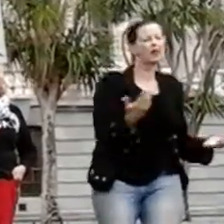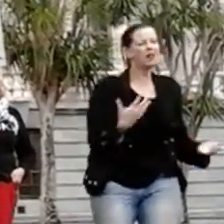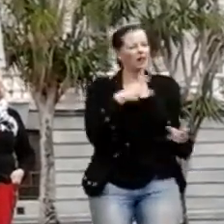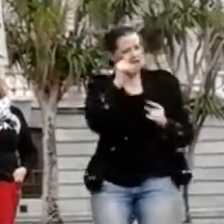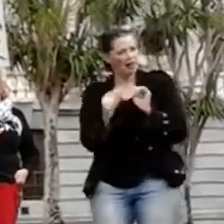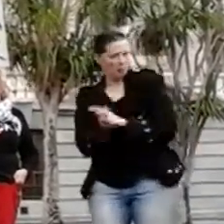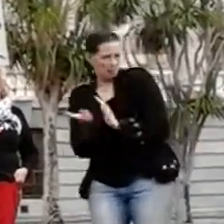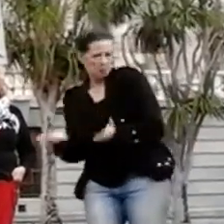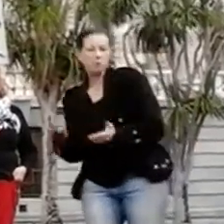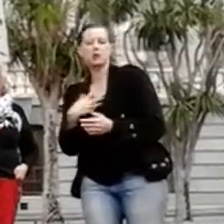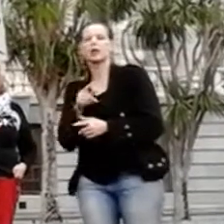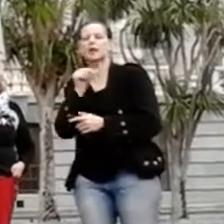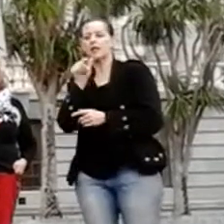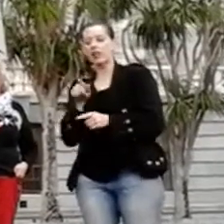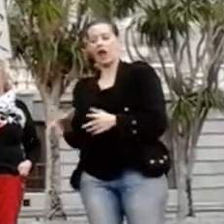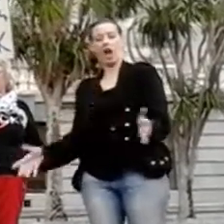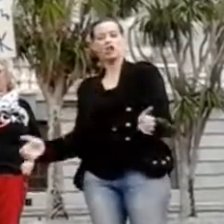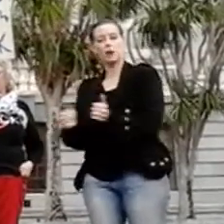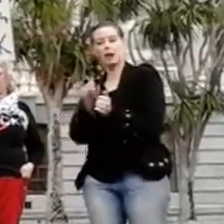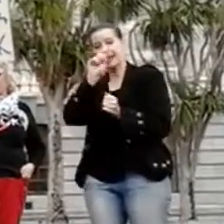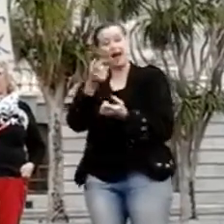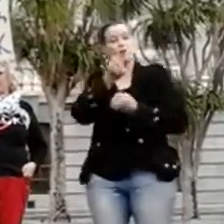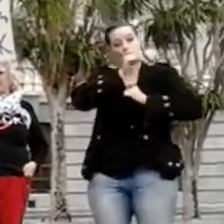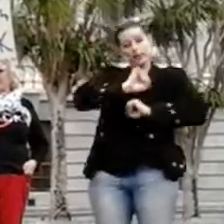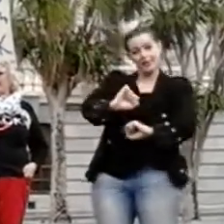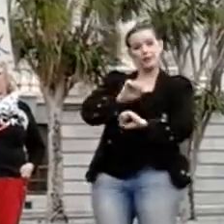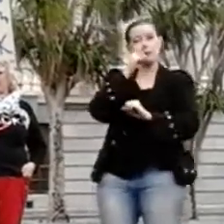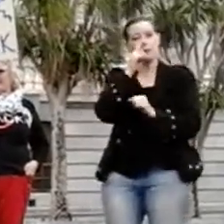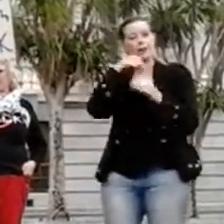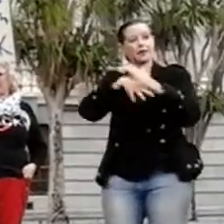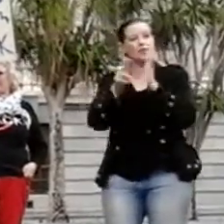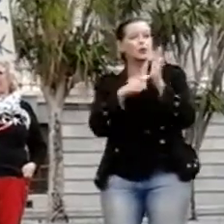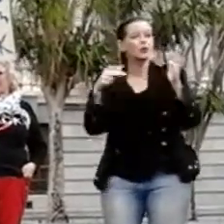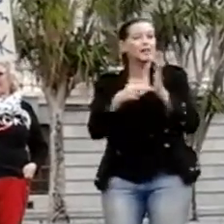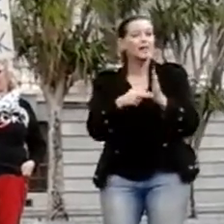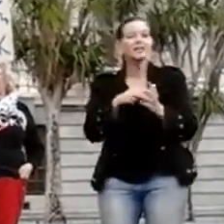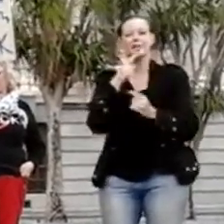can't do that, then my message to you from the Labour Party is, no deal. We're going.